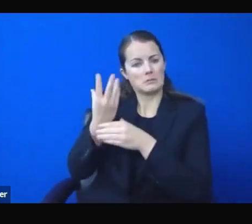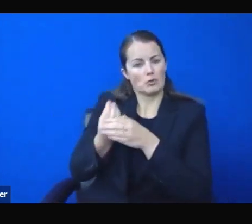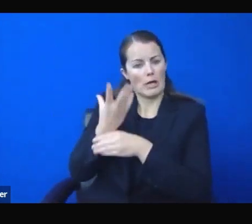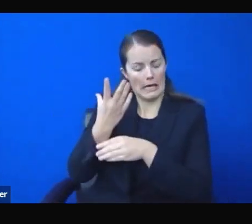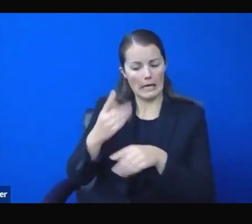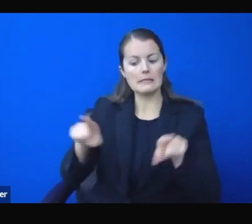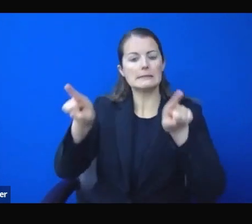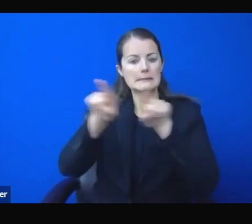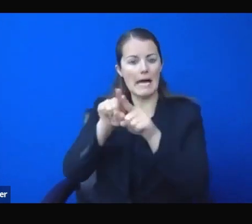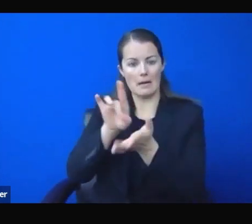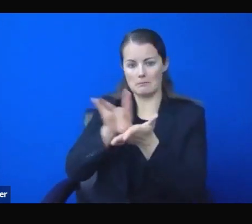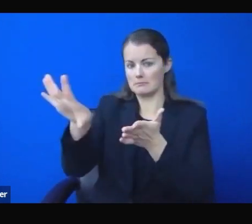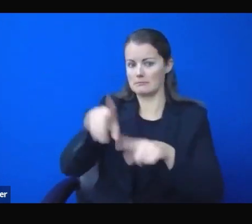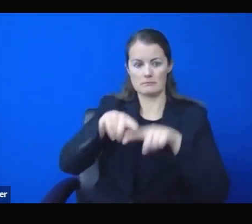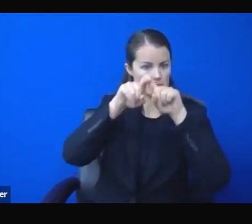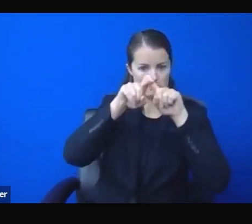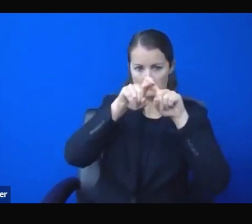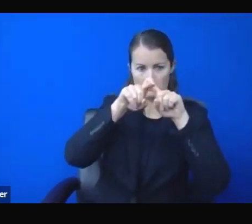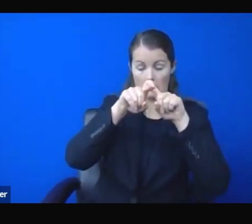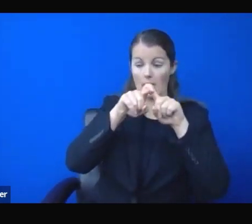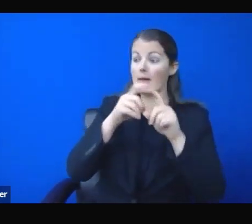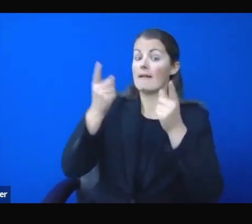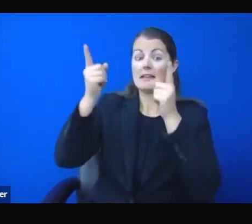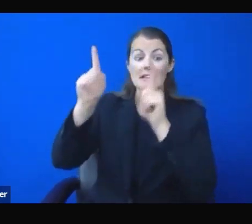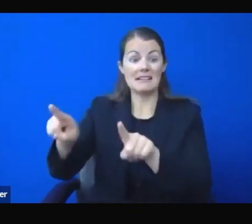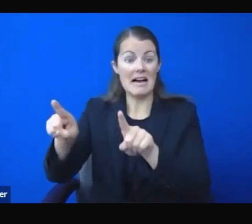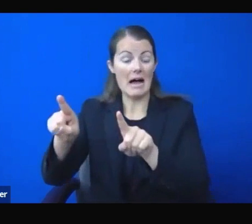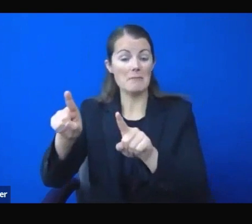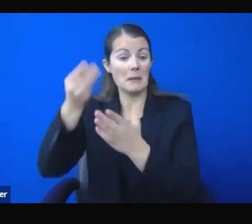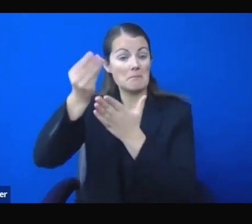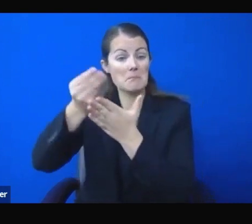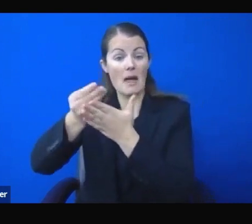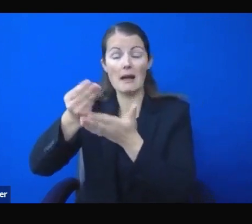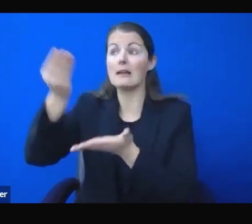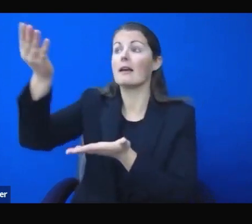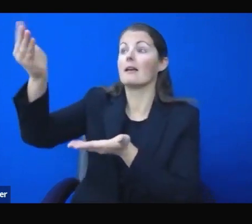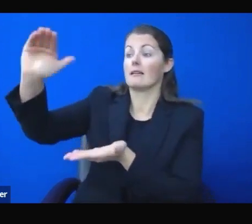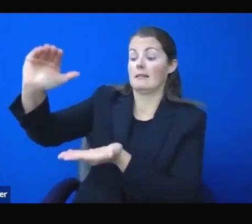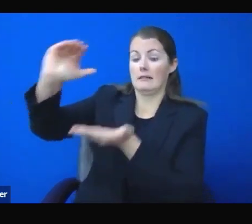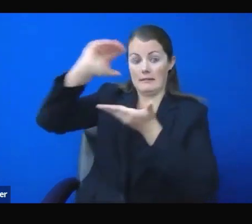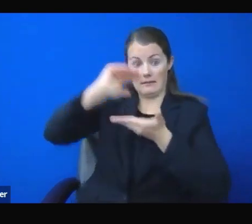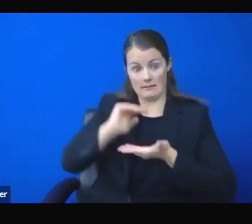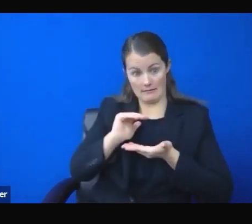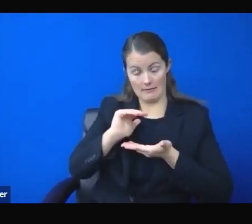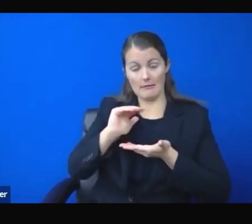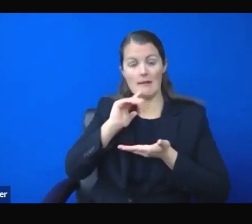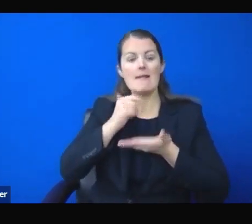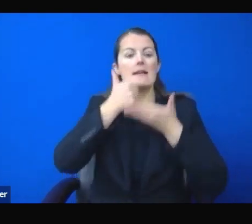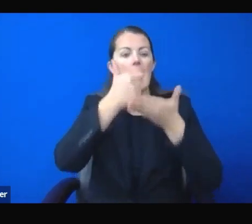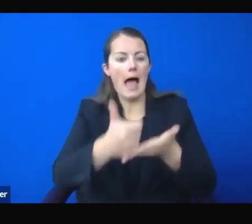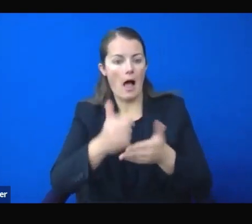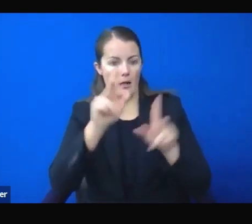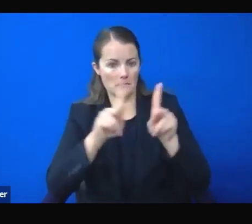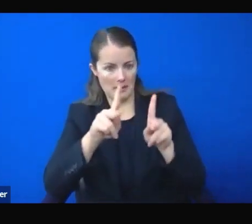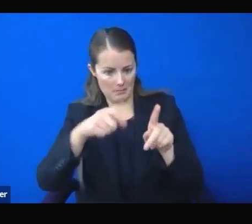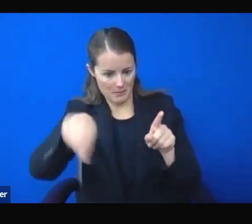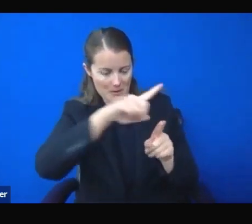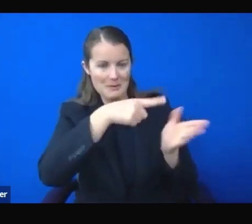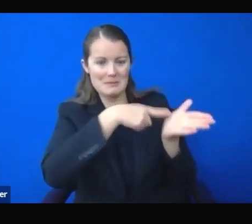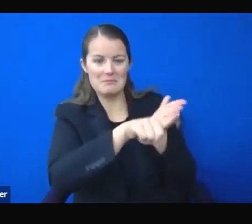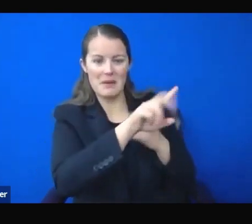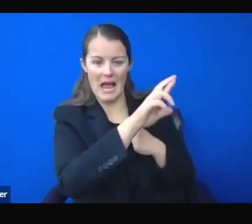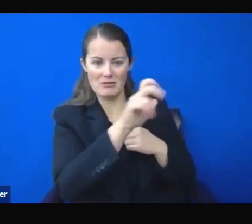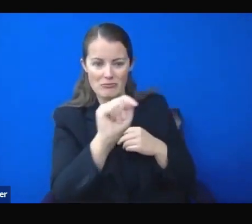depths of our most significant and dangerous surge of this crisis and with an impending deadline to be able to use federal